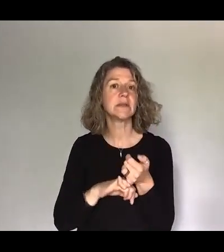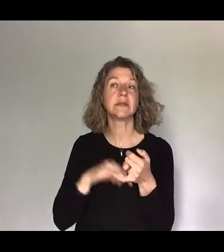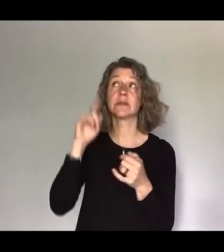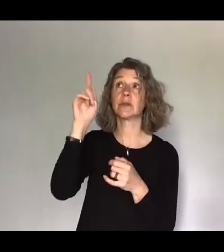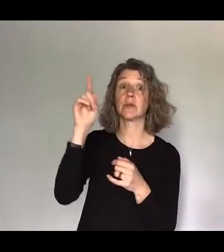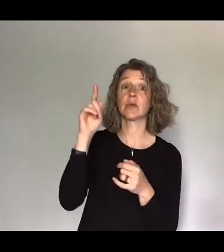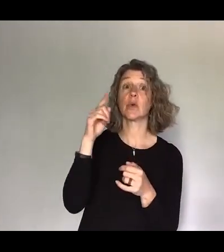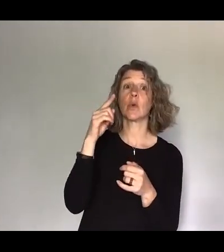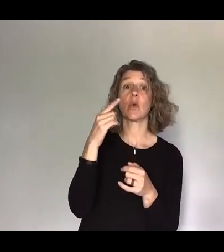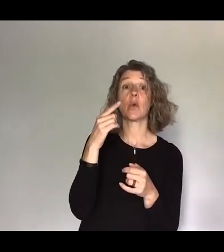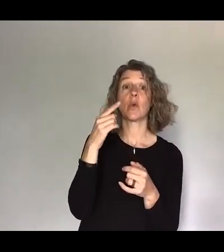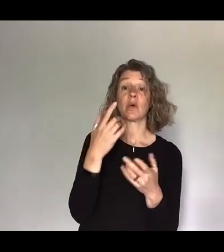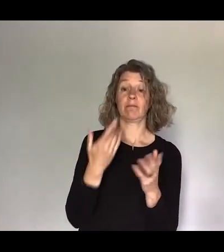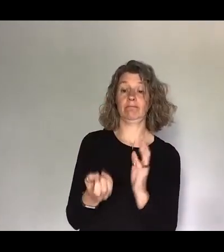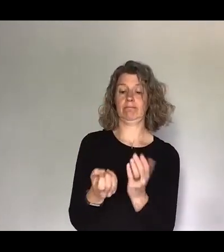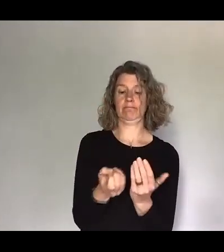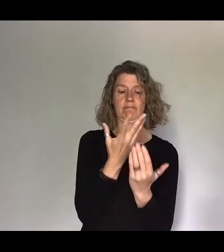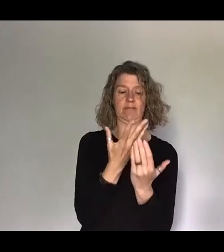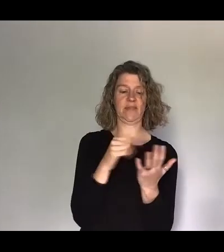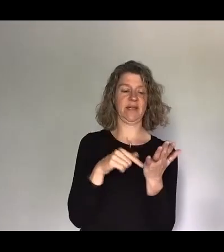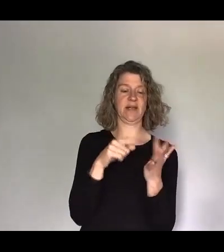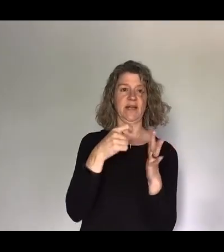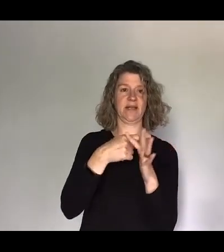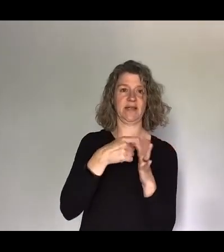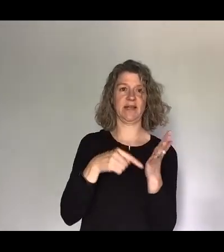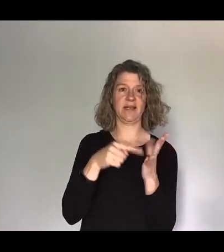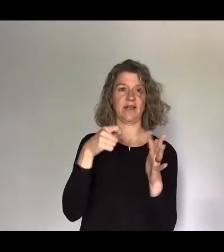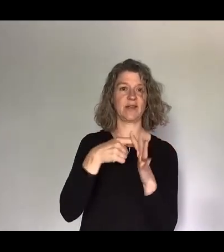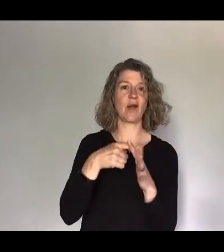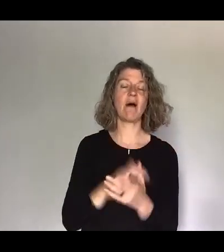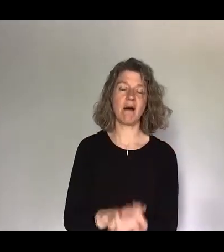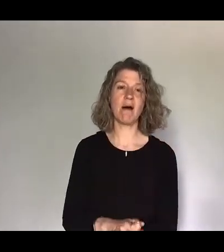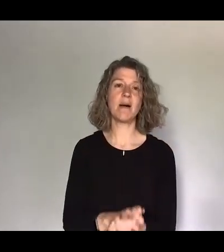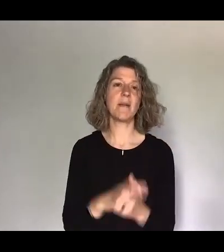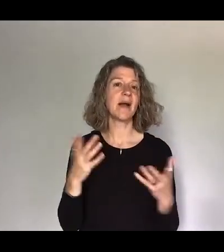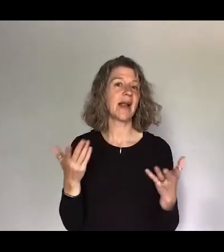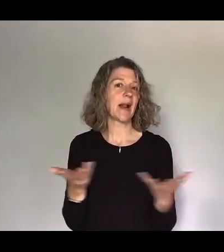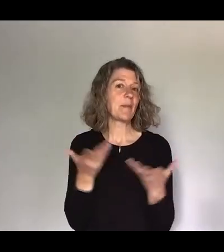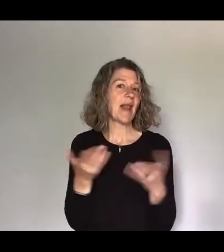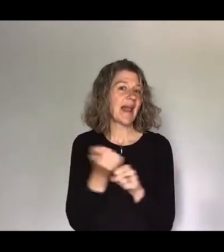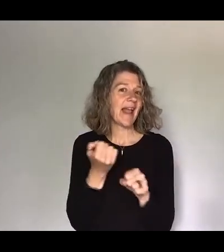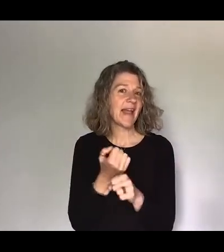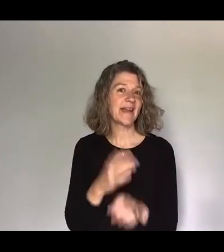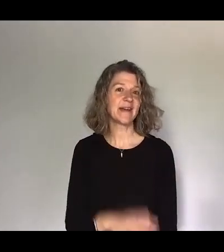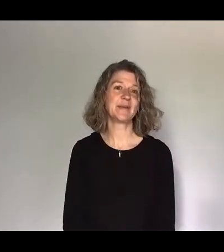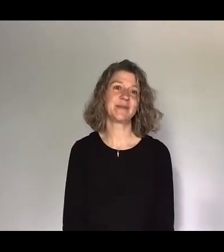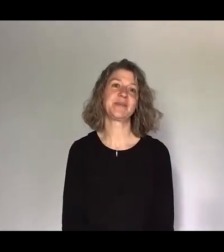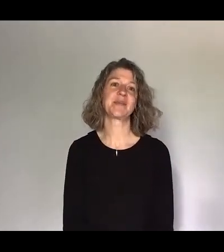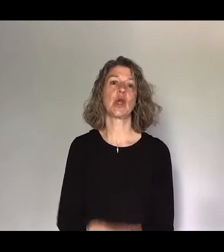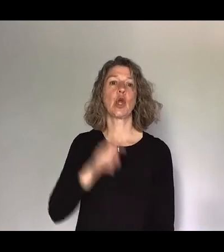the other day because you were playing a game at college. We were. We were playing a bit of Human Bop It. You guys ever played? Great game. Yes, I've played. We could play